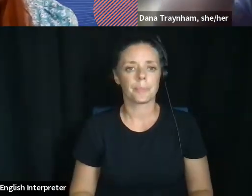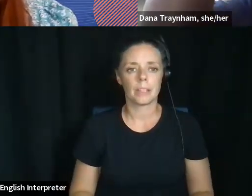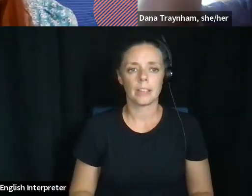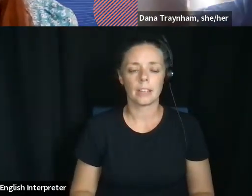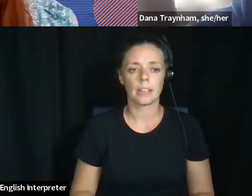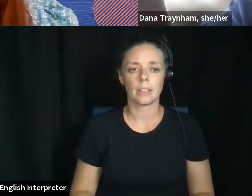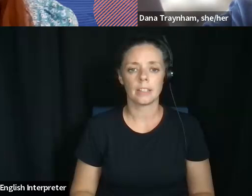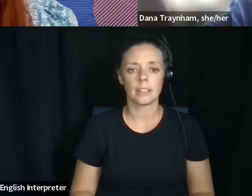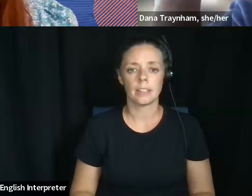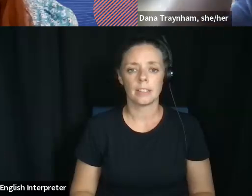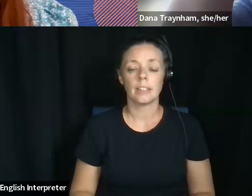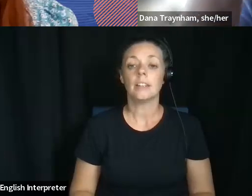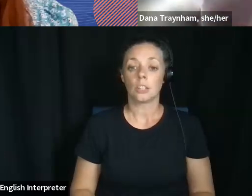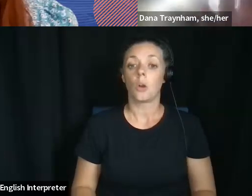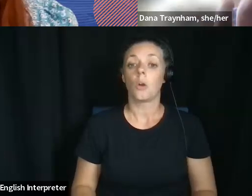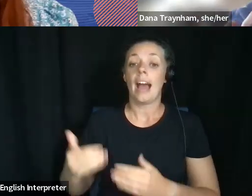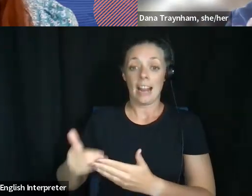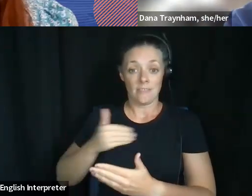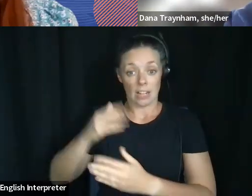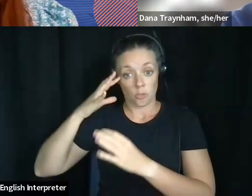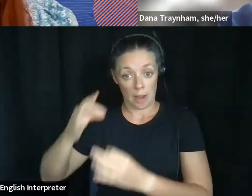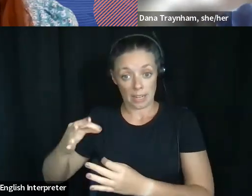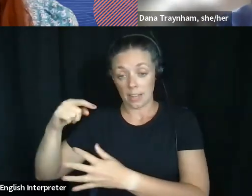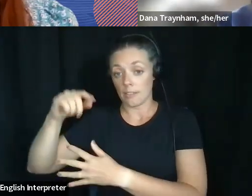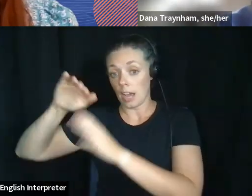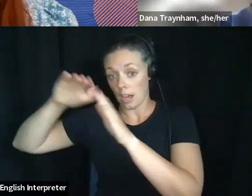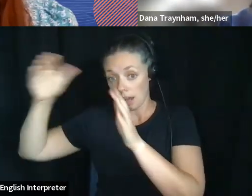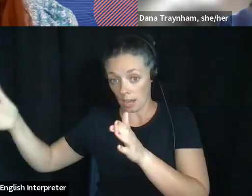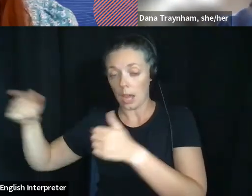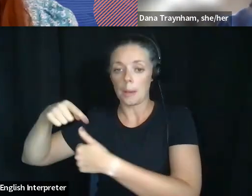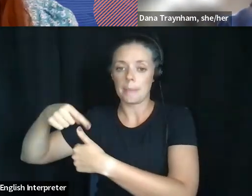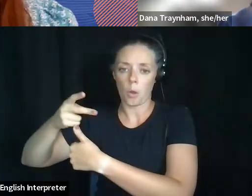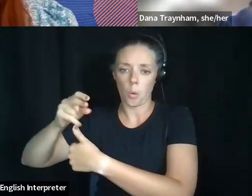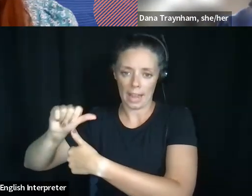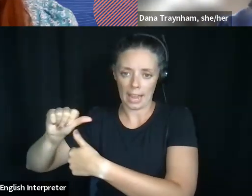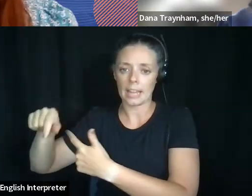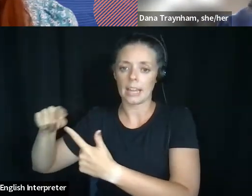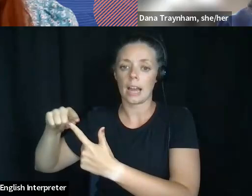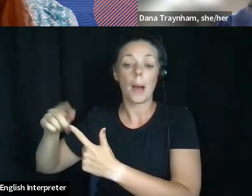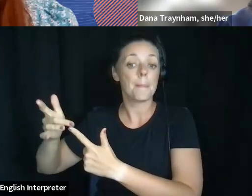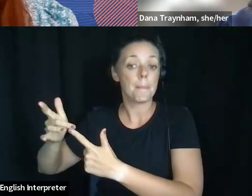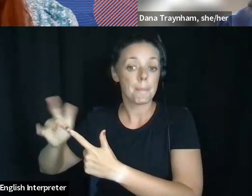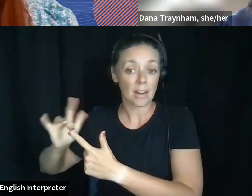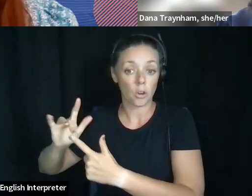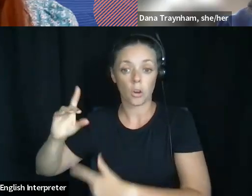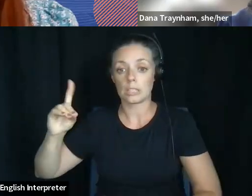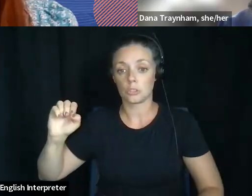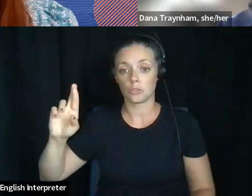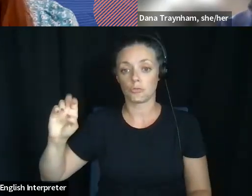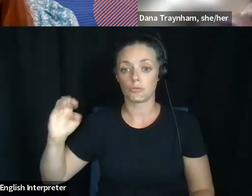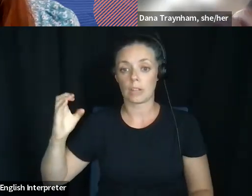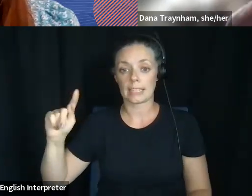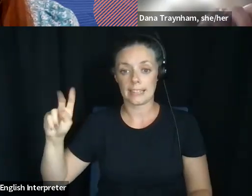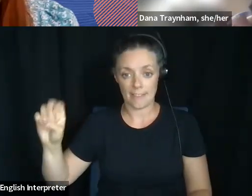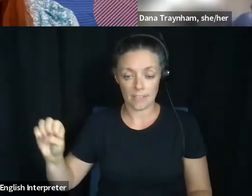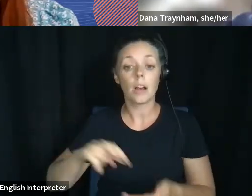So advanced directive umbrella, I have power of attorney. I can also have what's called a medical directive. And that's where I put my